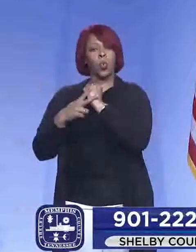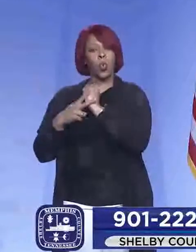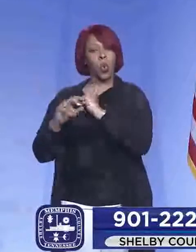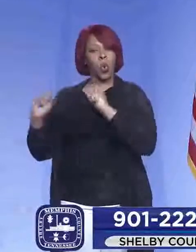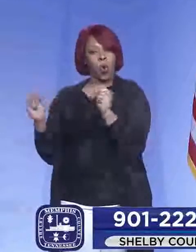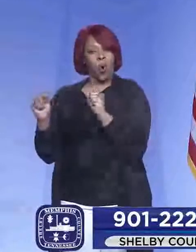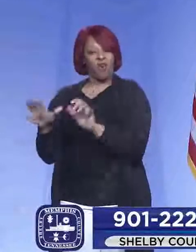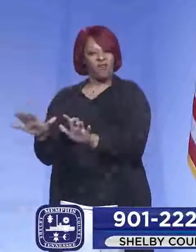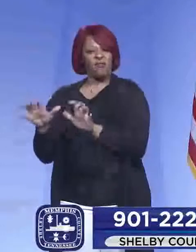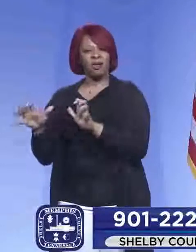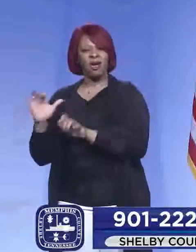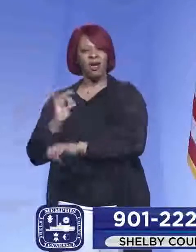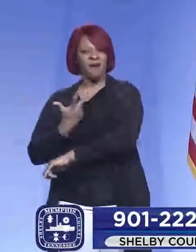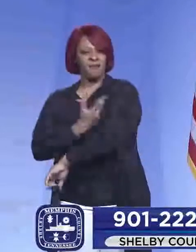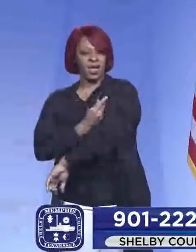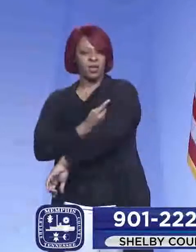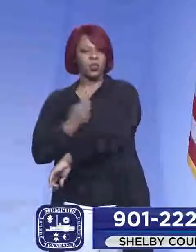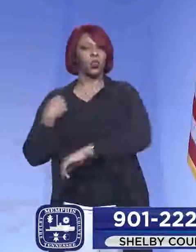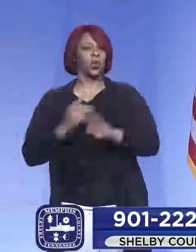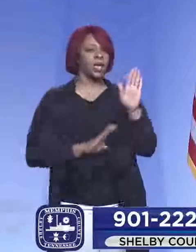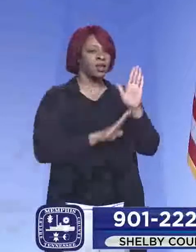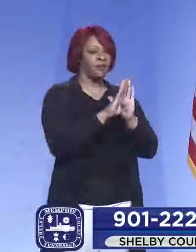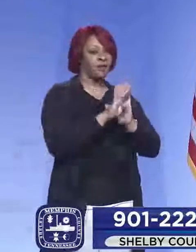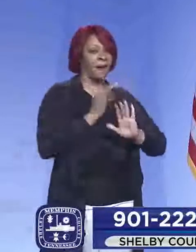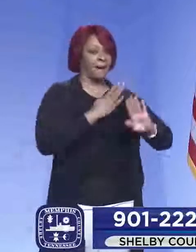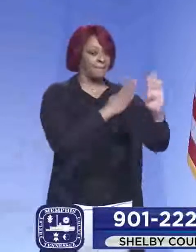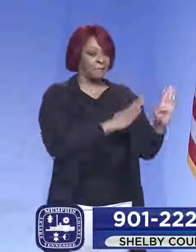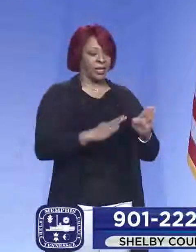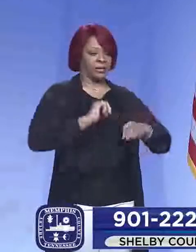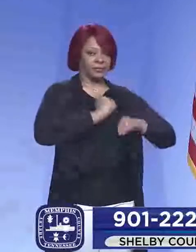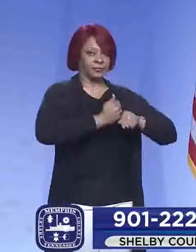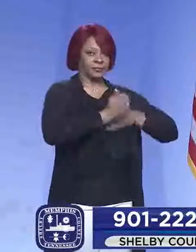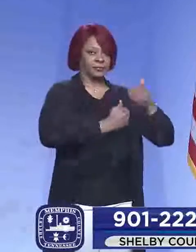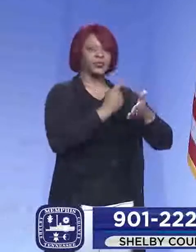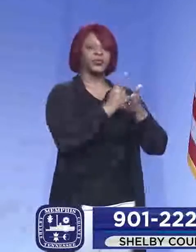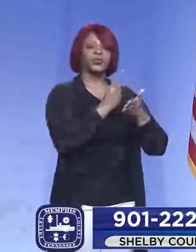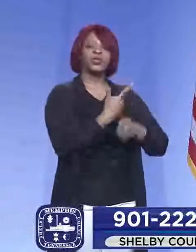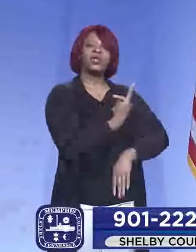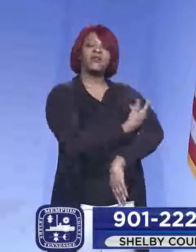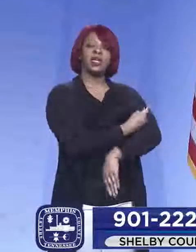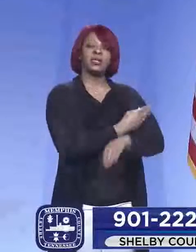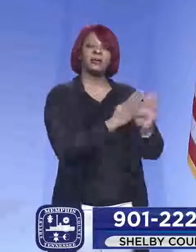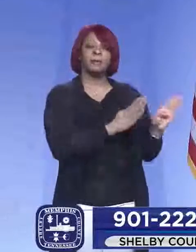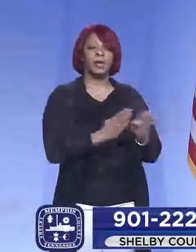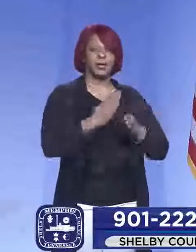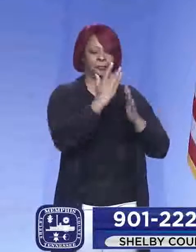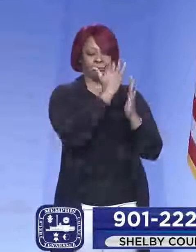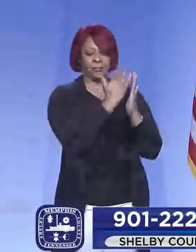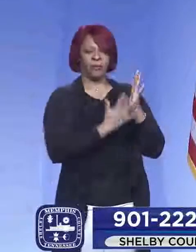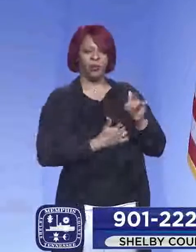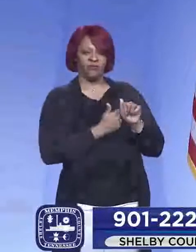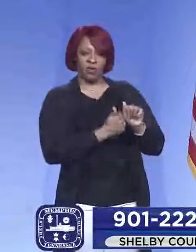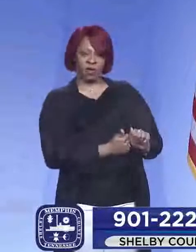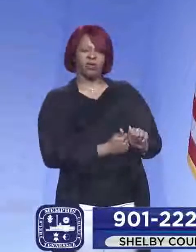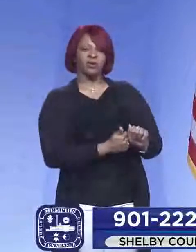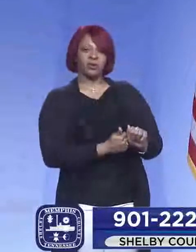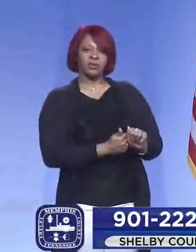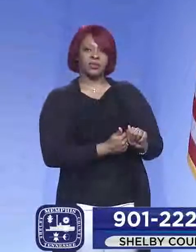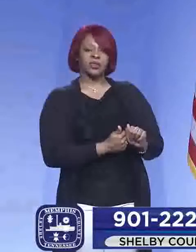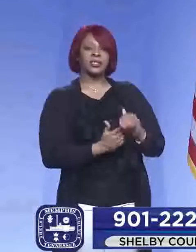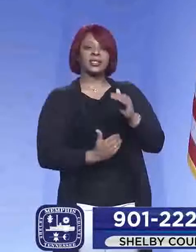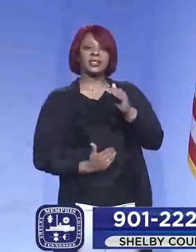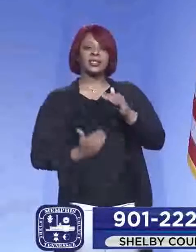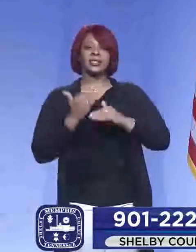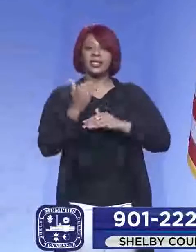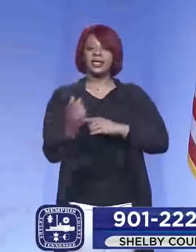vaccine. Uh, we develop our plan. Uh, we have a weekly vaccination plan and, uh, the next